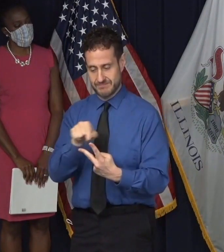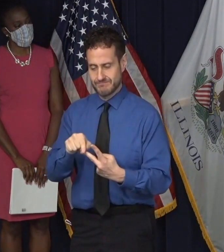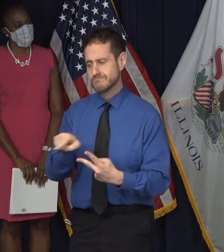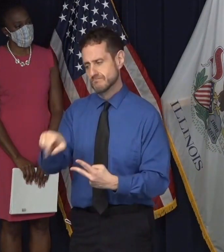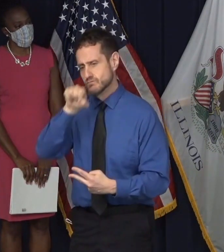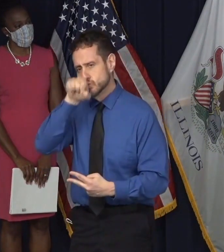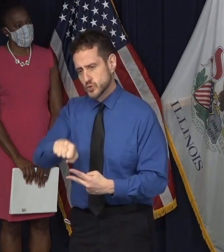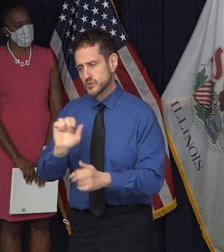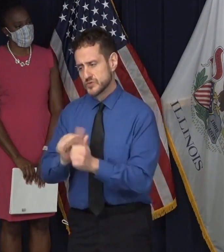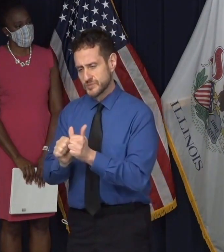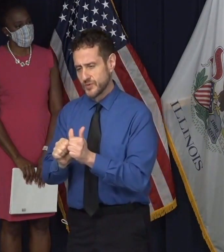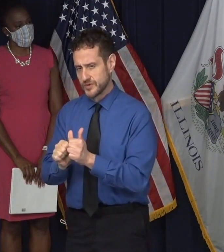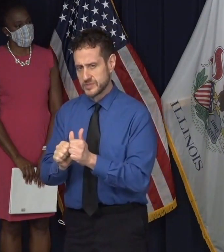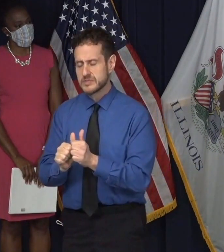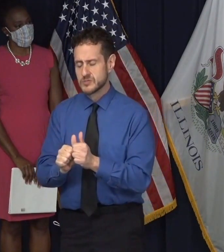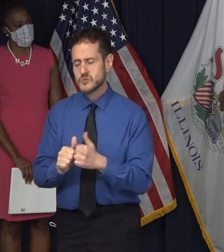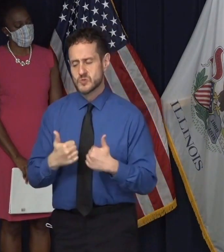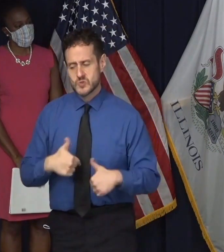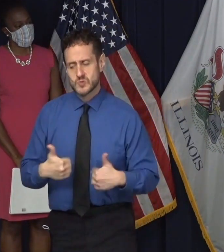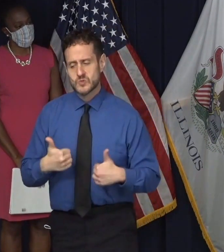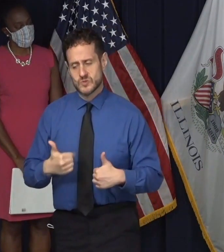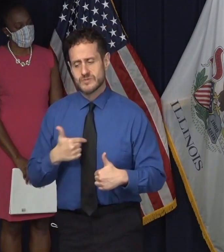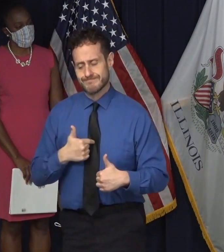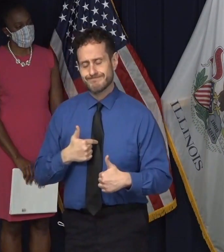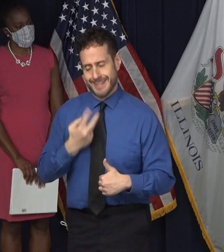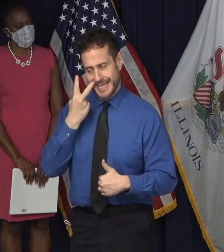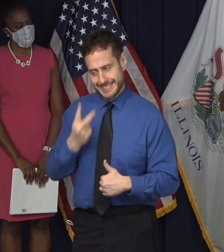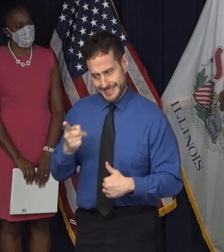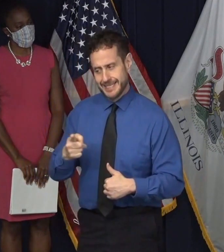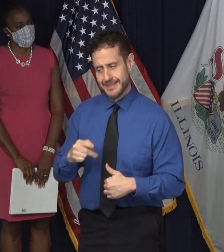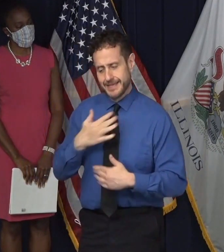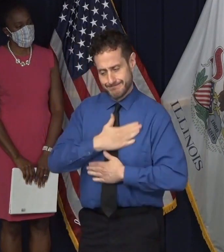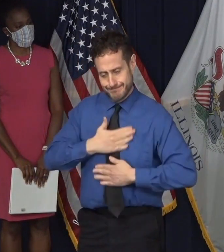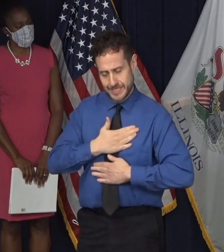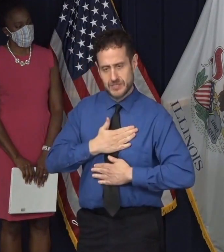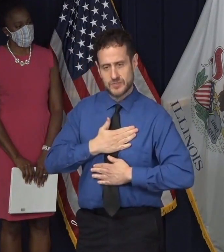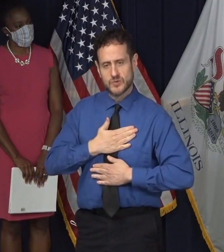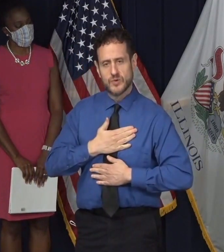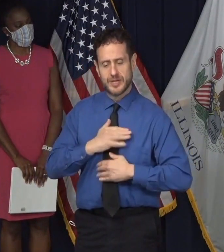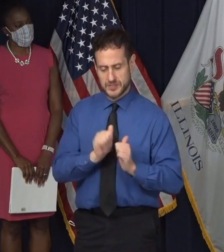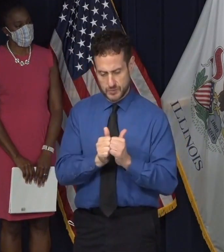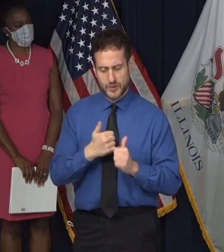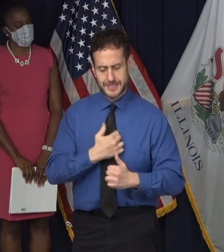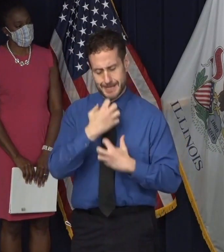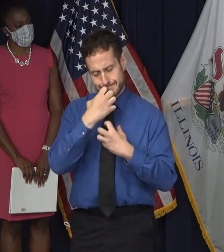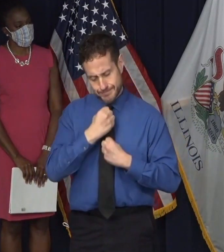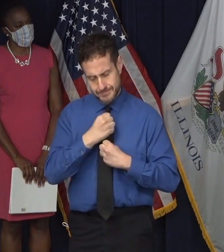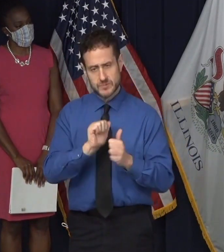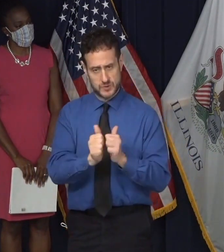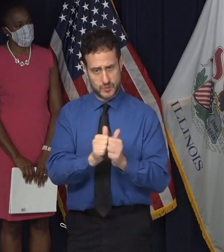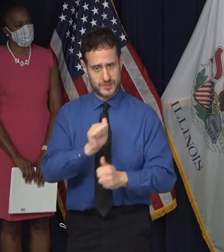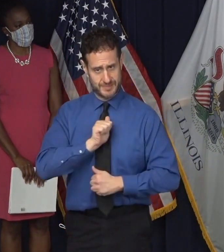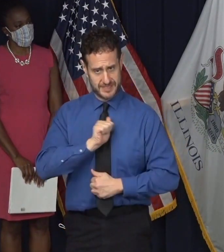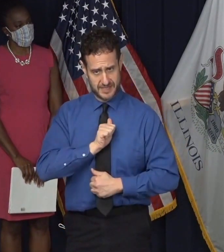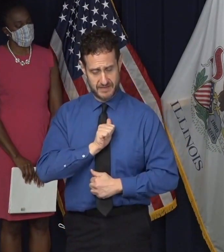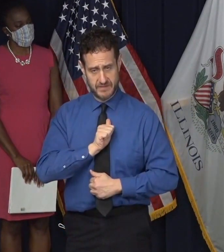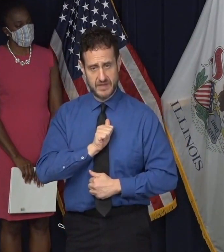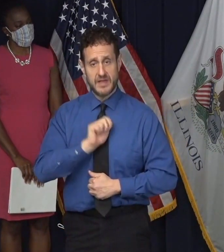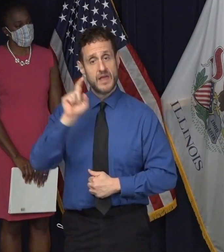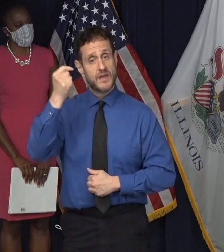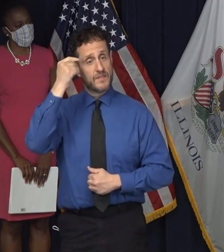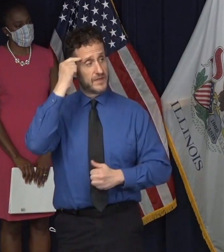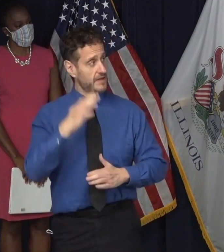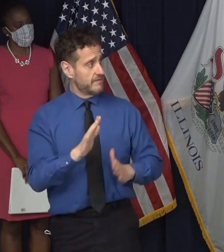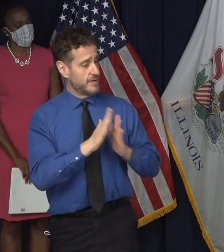This topic is deeply personal to me. The governor has asked me to comment about the science behind why high school football